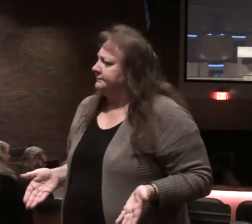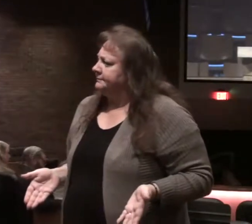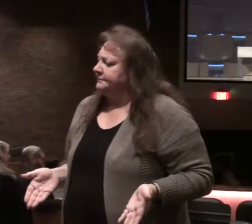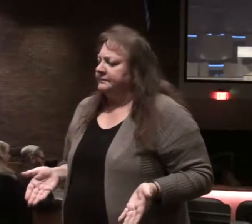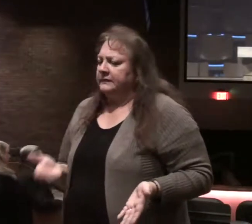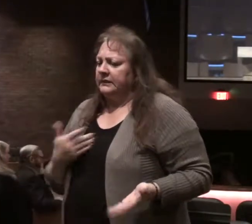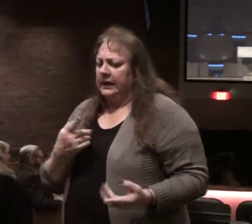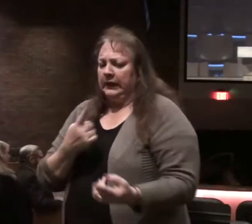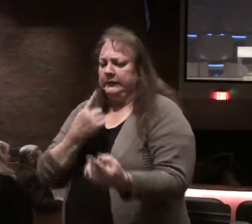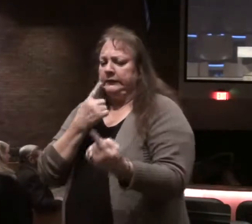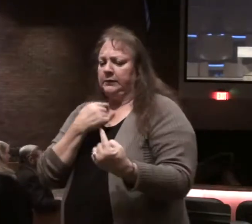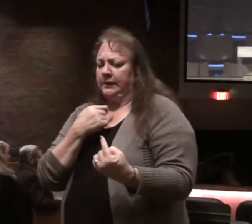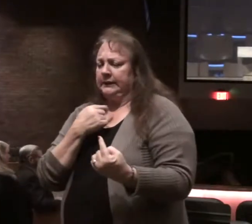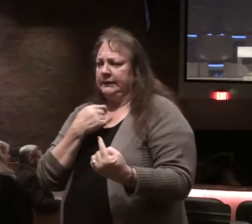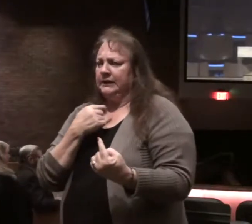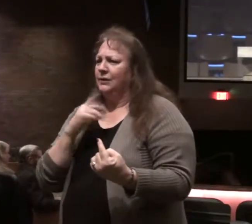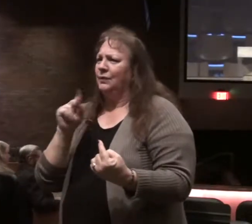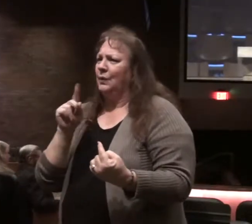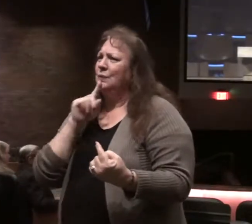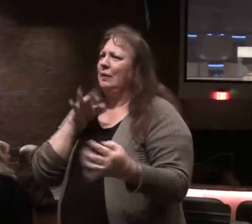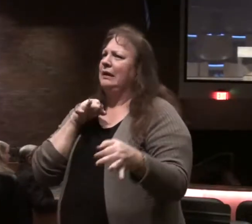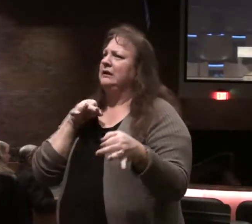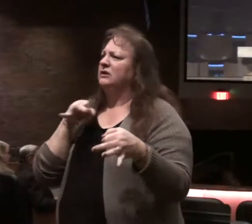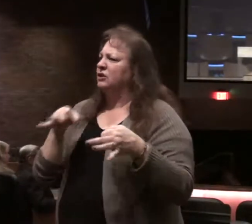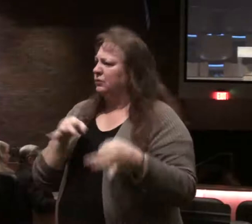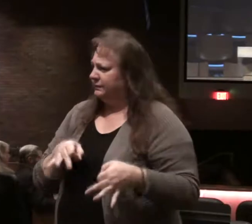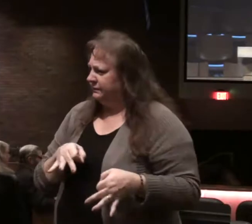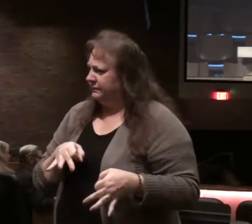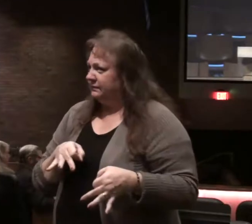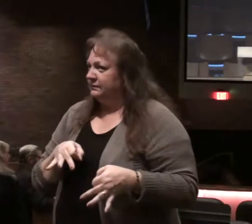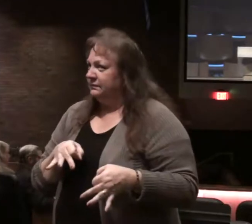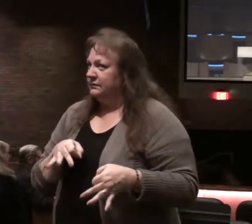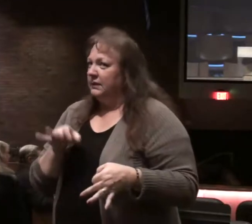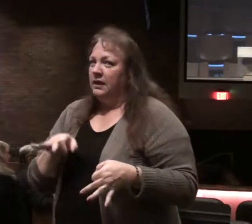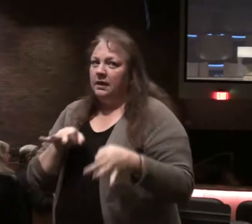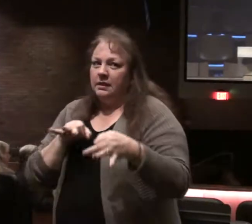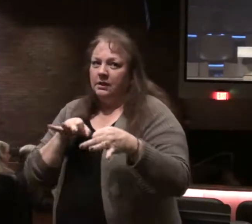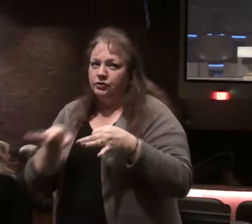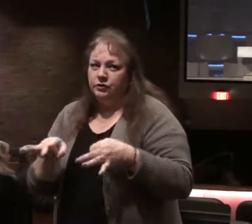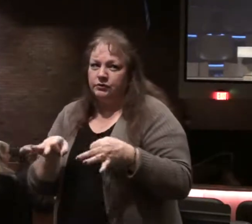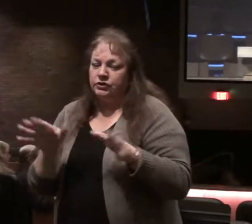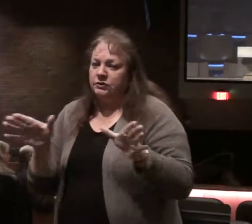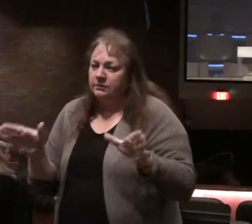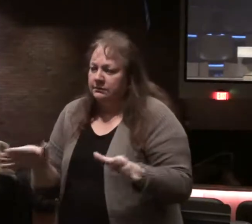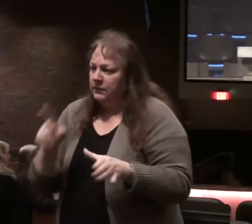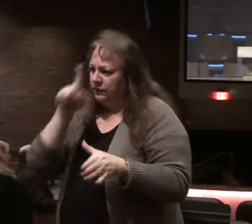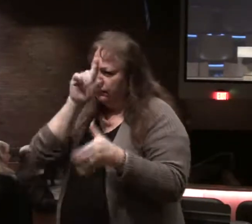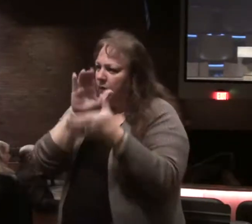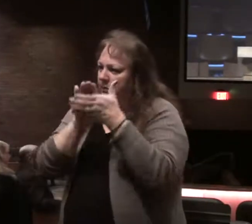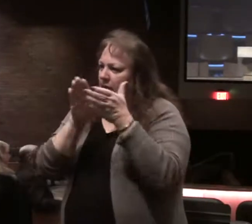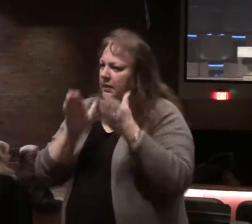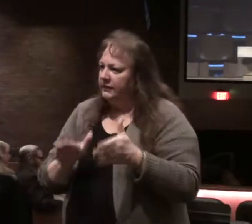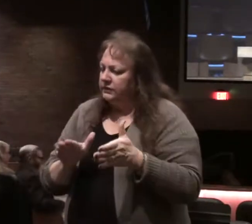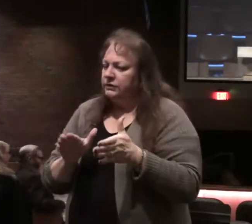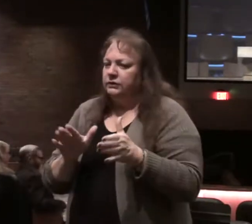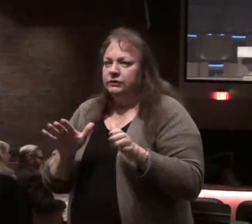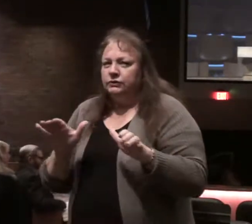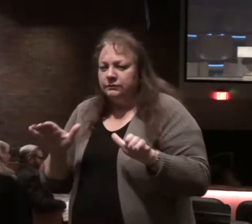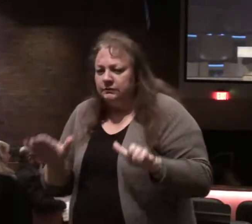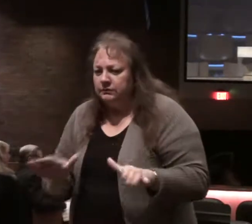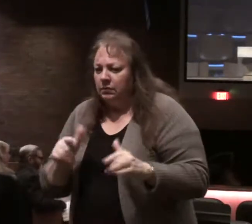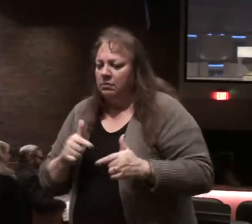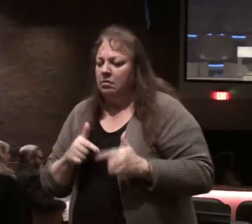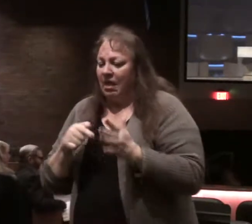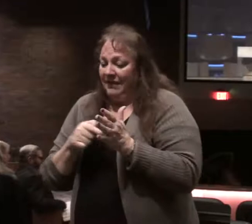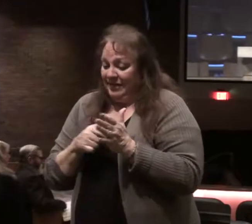commanding us what to do with the description. But in the description, there's an exhortation for believers to conduct their life